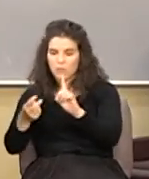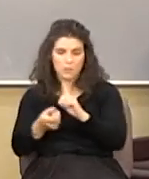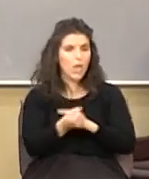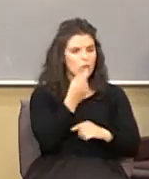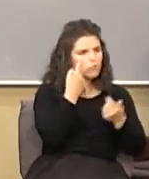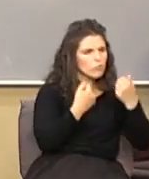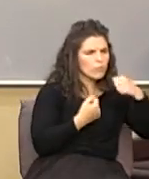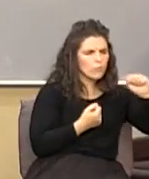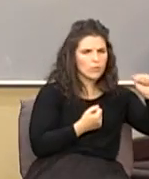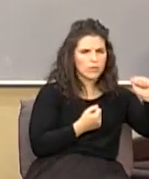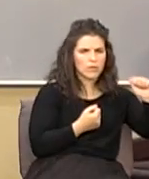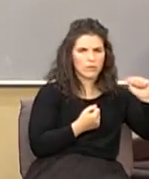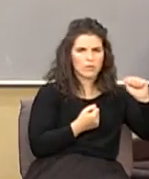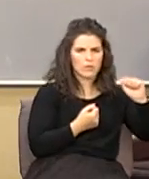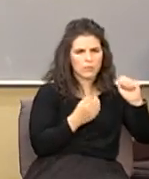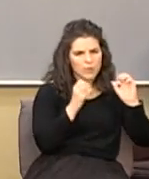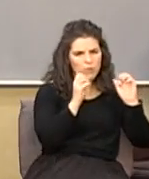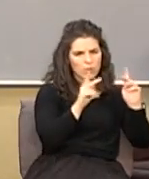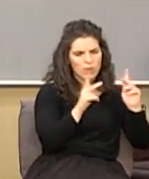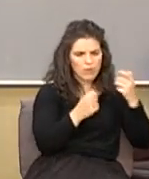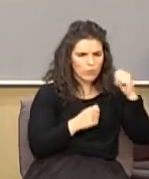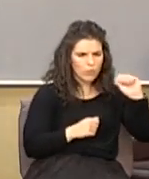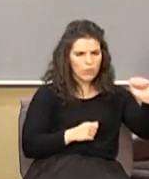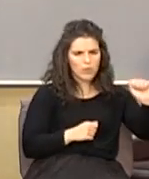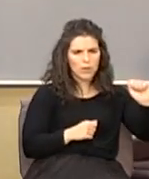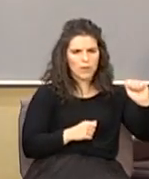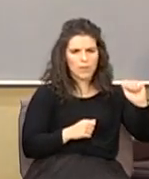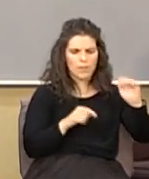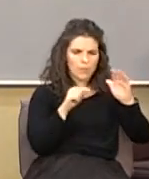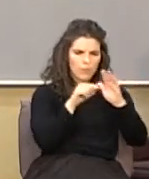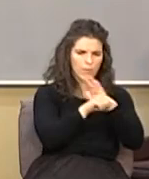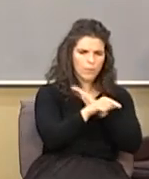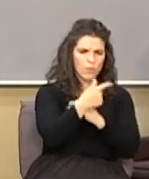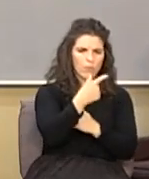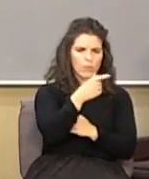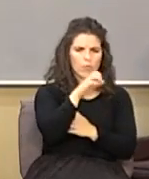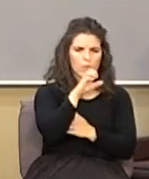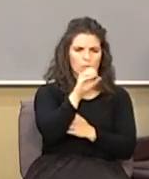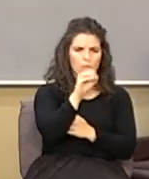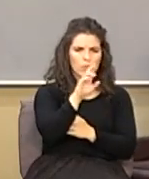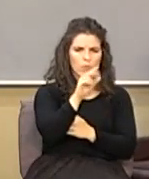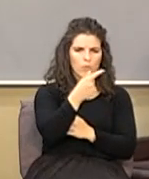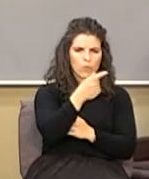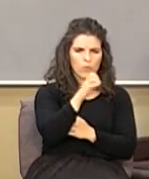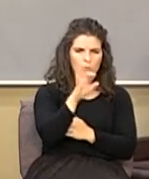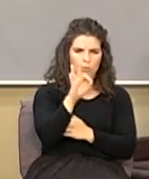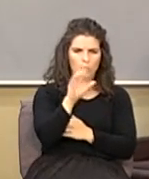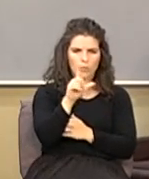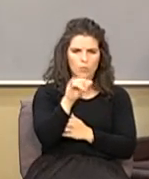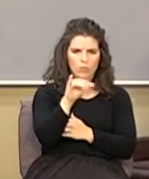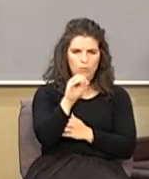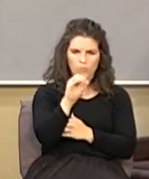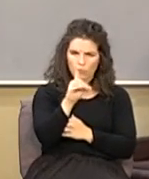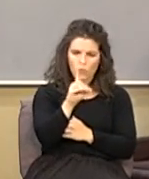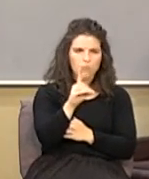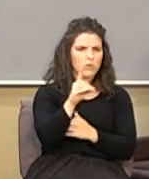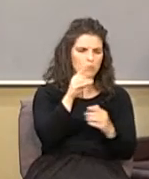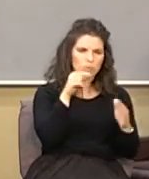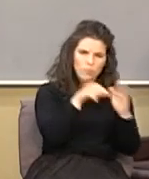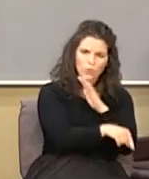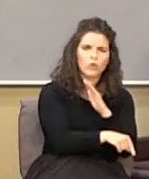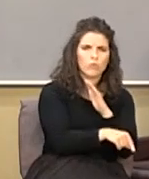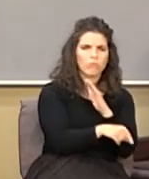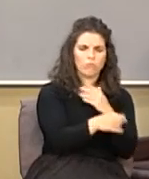it would have been okay to go the murder of George Floyd was nothing less than murder and it was